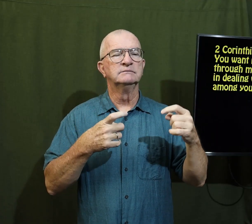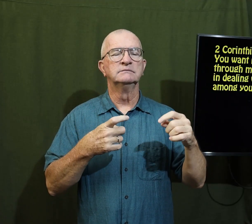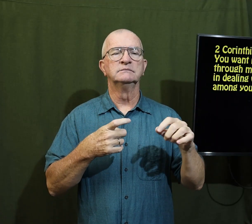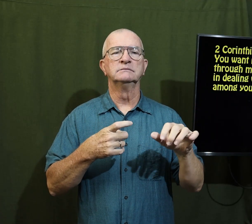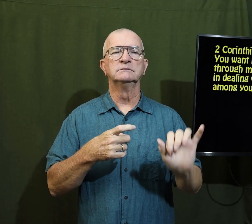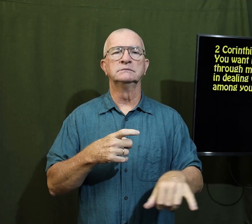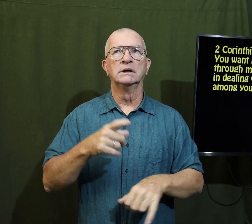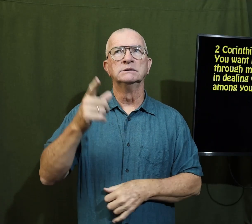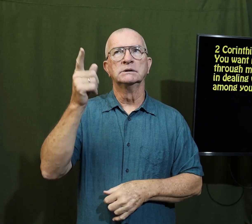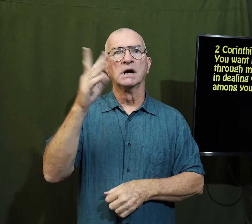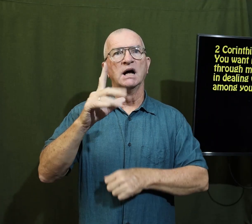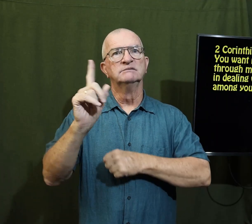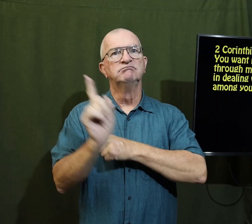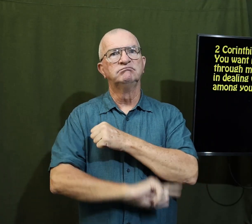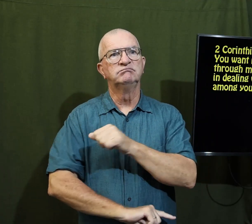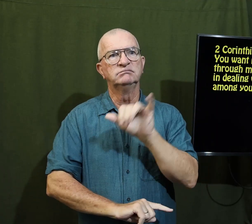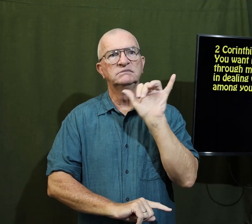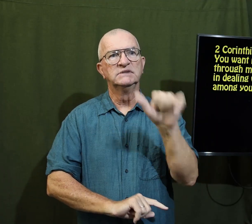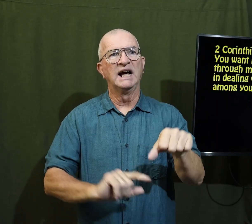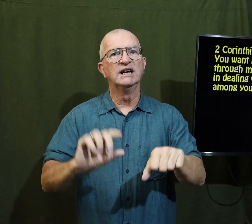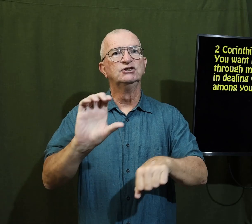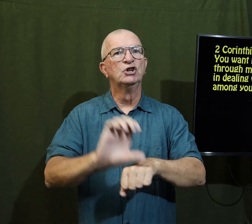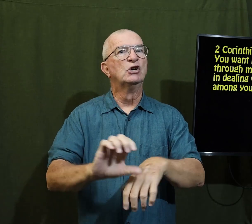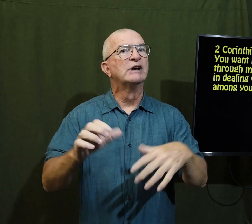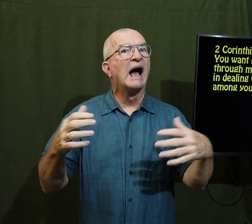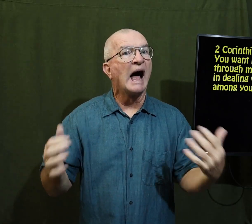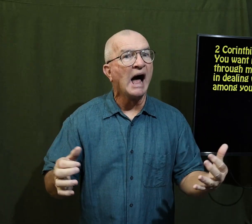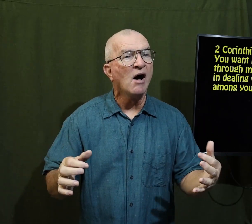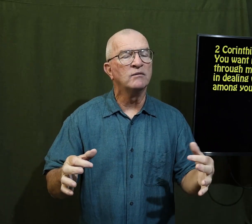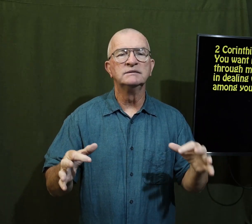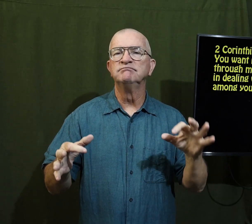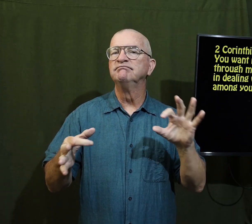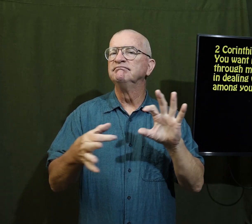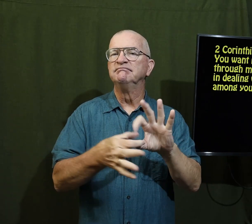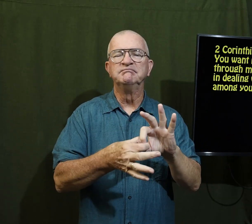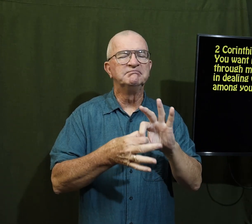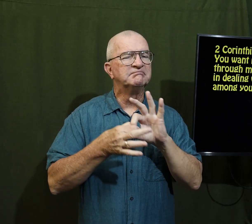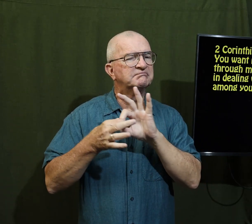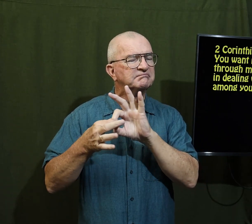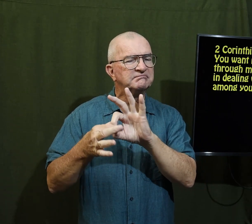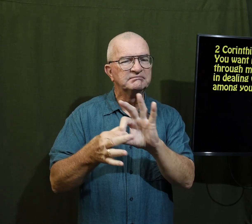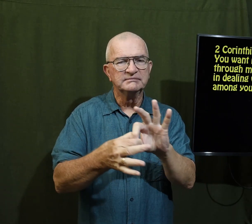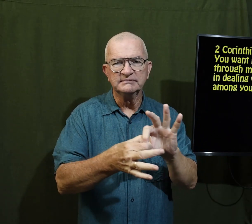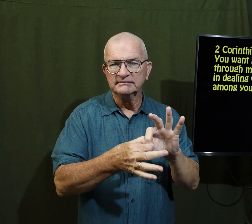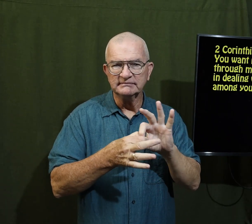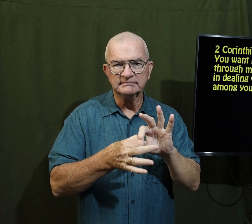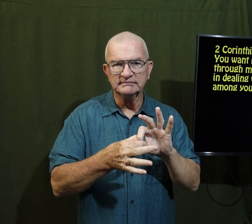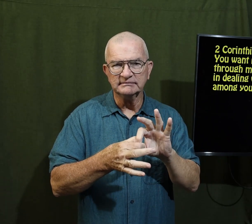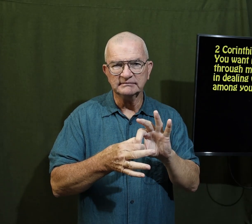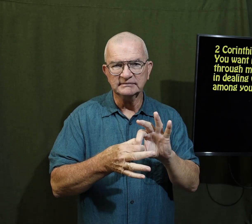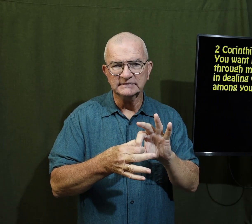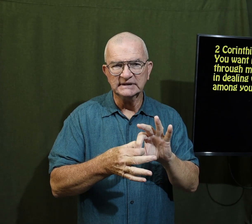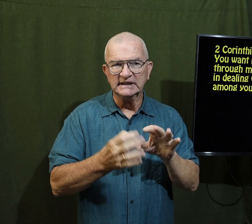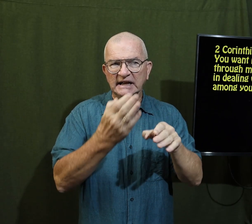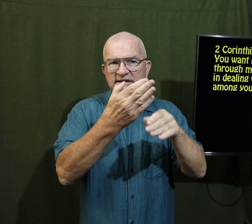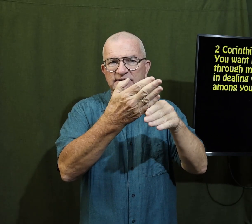some sin God is going to punish that church how? By disunity